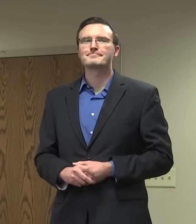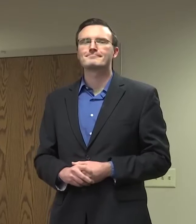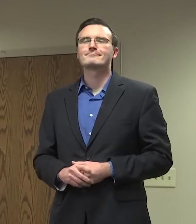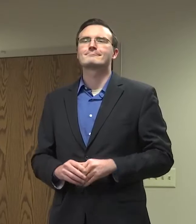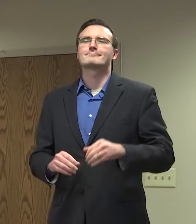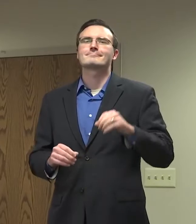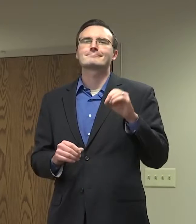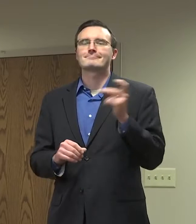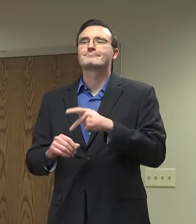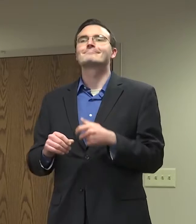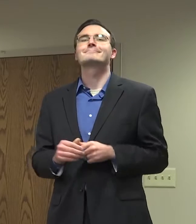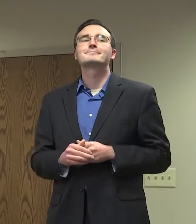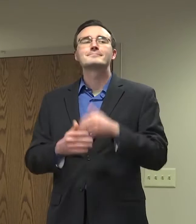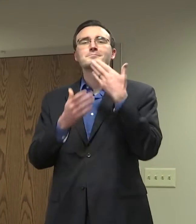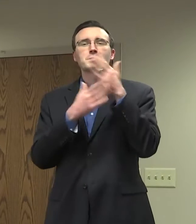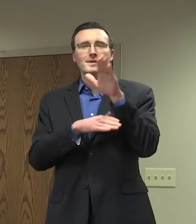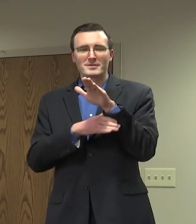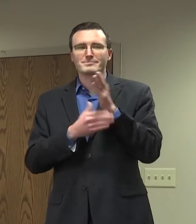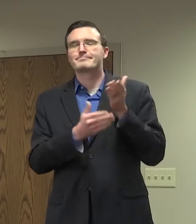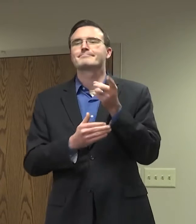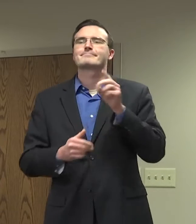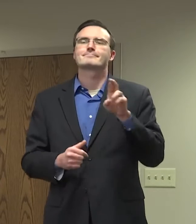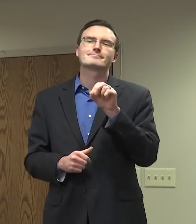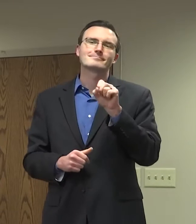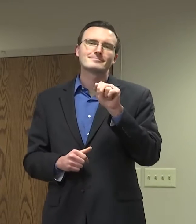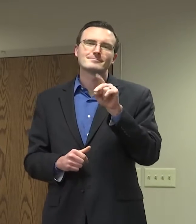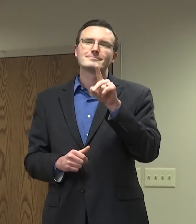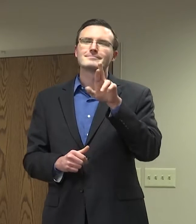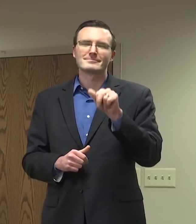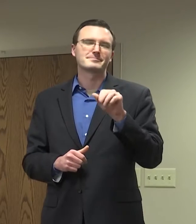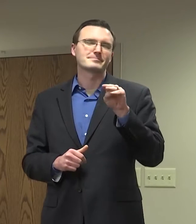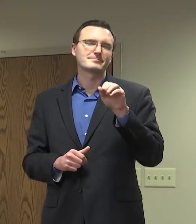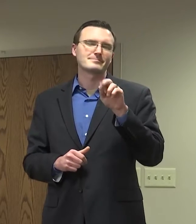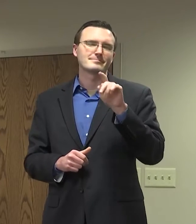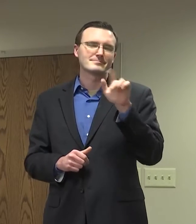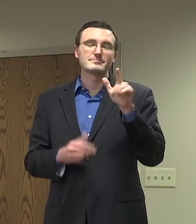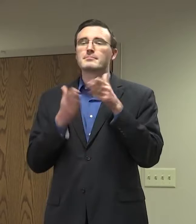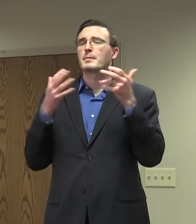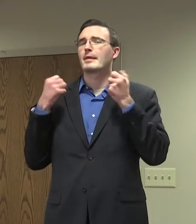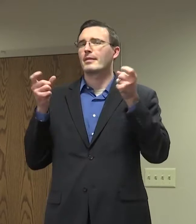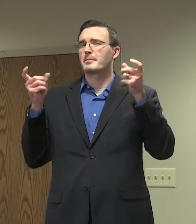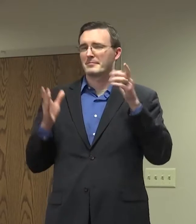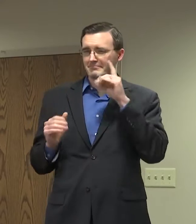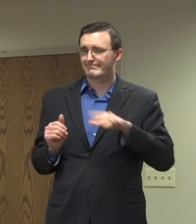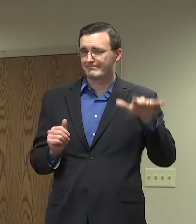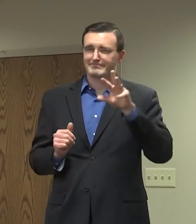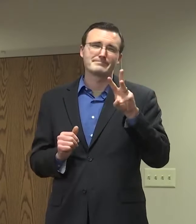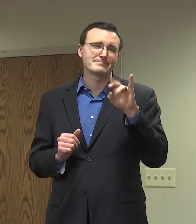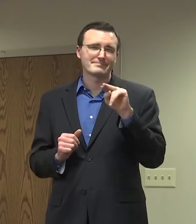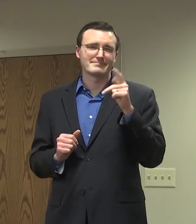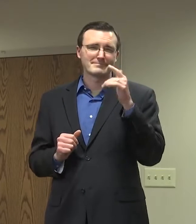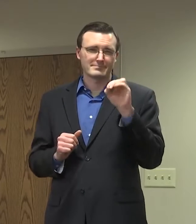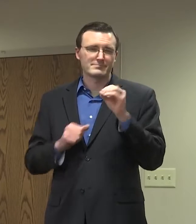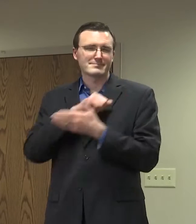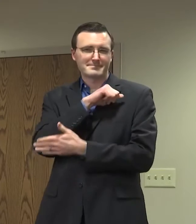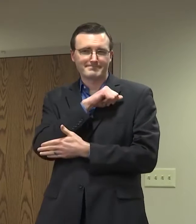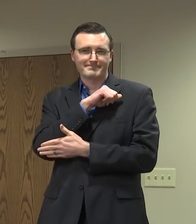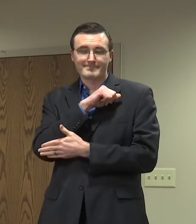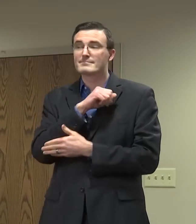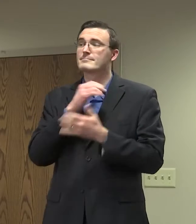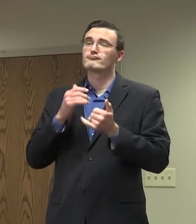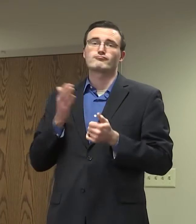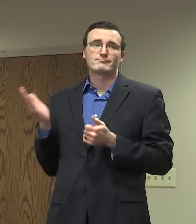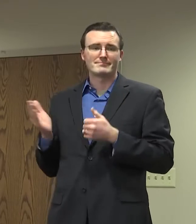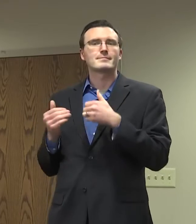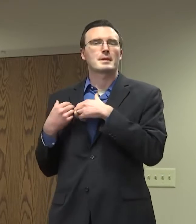Good afternoon. I'm Dr. Sandra Martell. the Public Health Administrator for Winnebago County and today I'm joined by Mayor McNamara